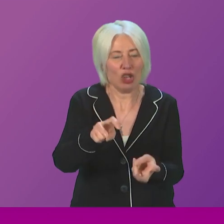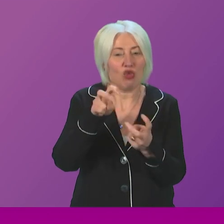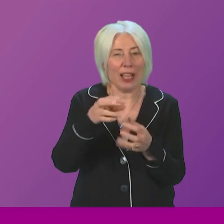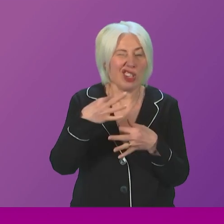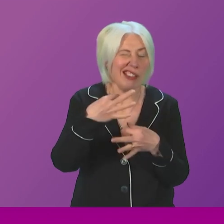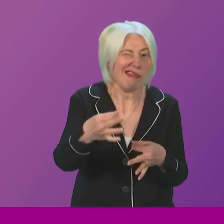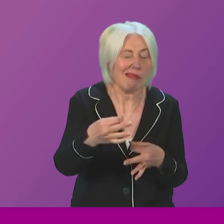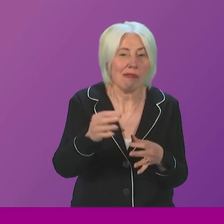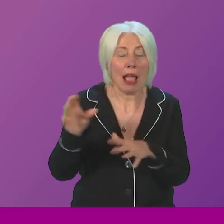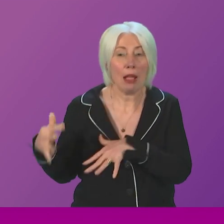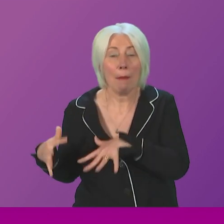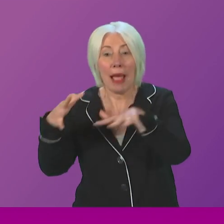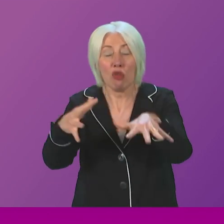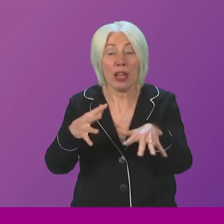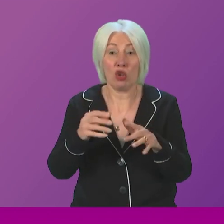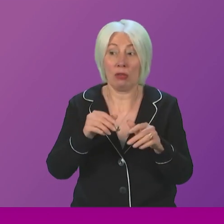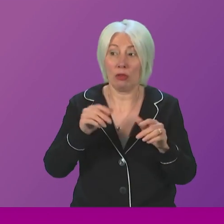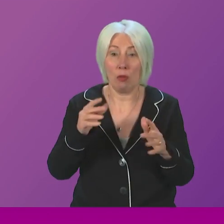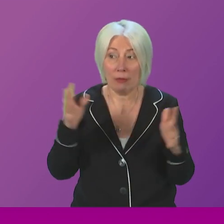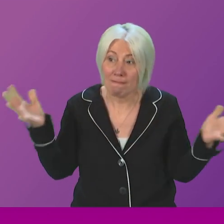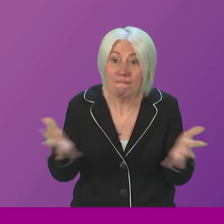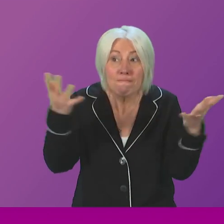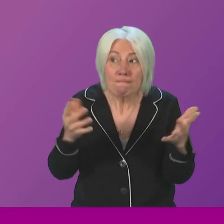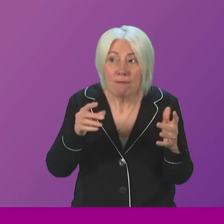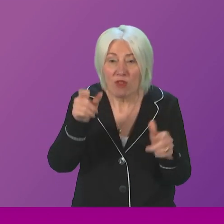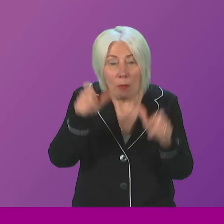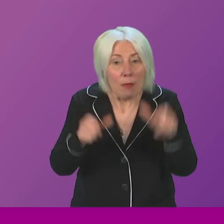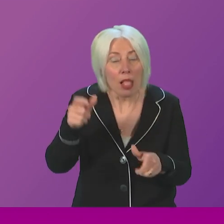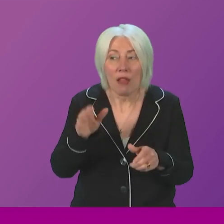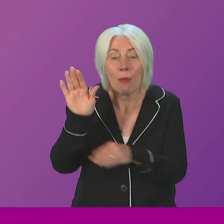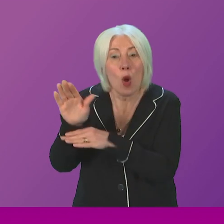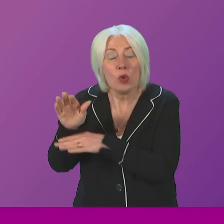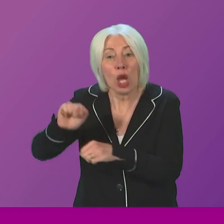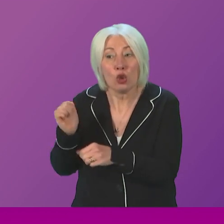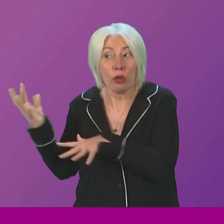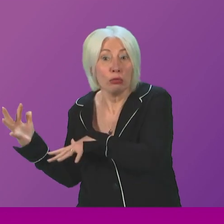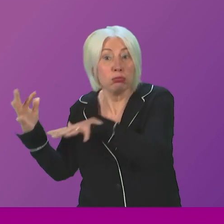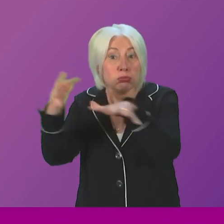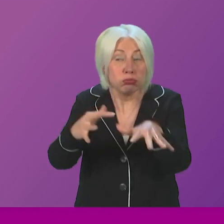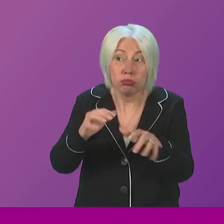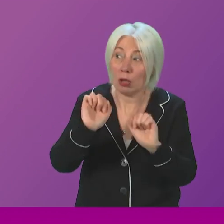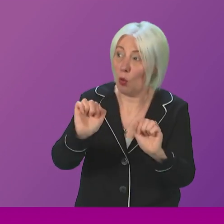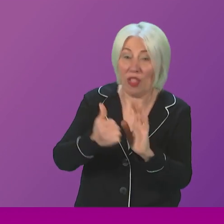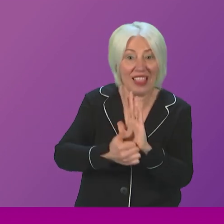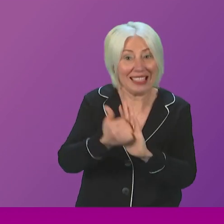migration service will improve Scotland's ability to attract and recruit workers from outside Scotland, with the skills that our economy needs and supports